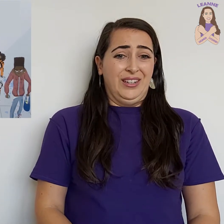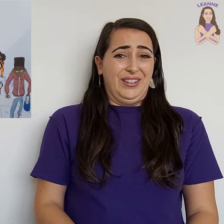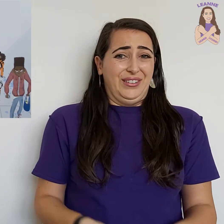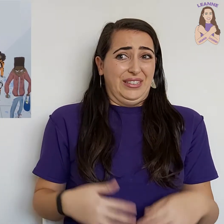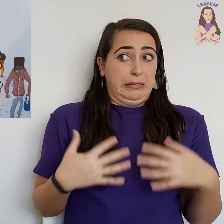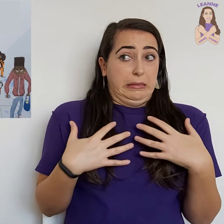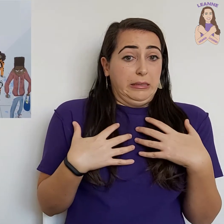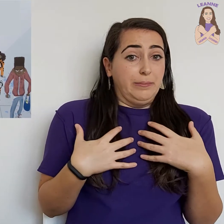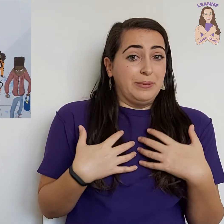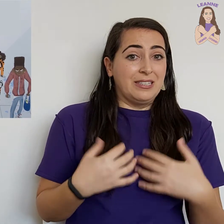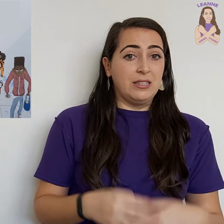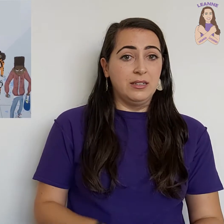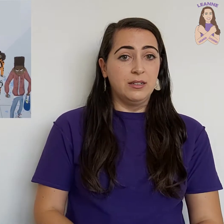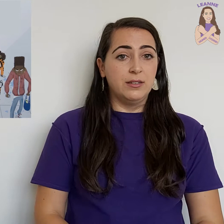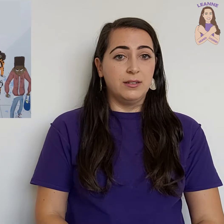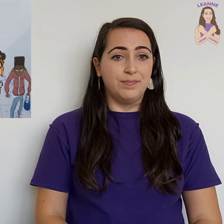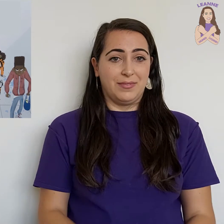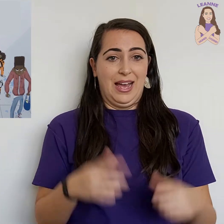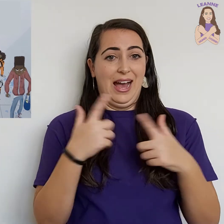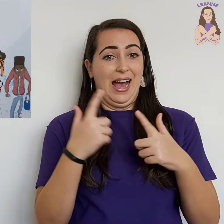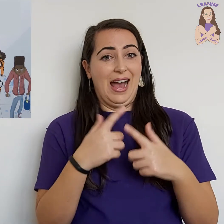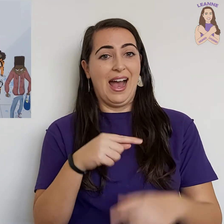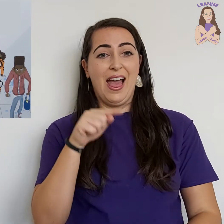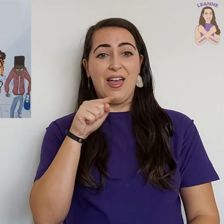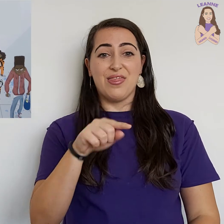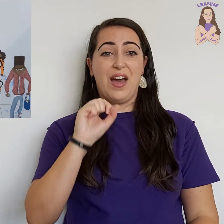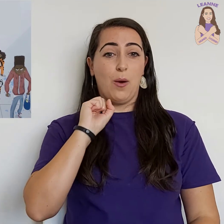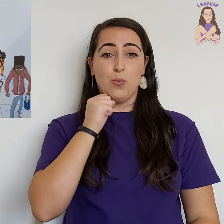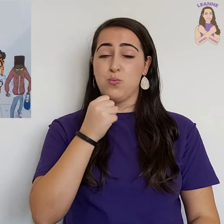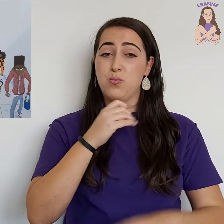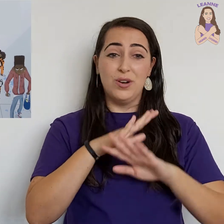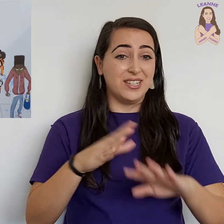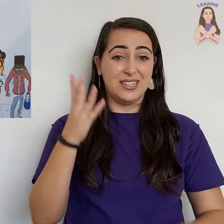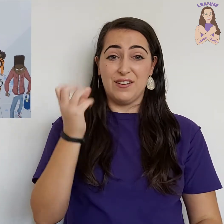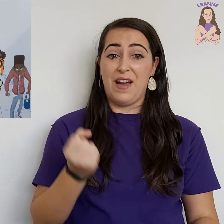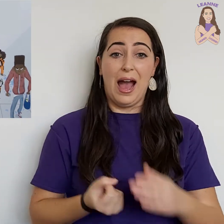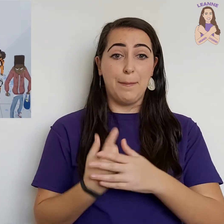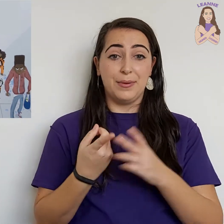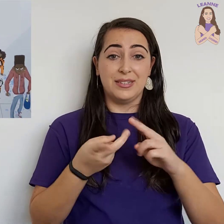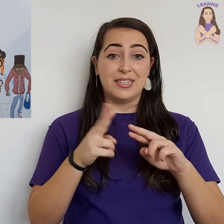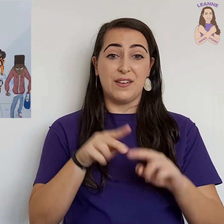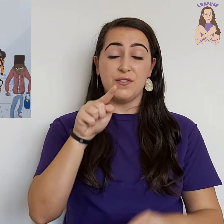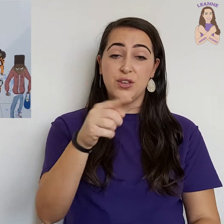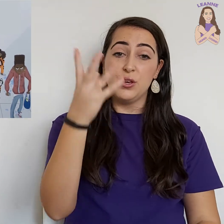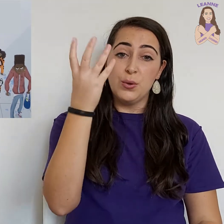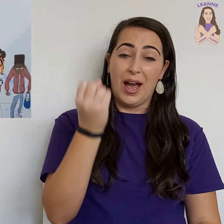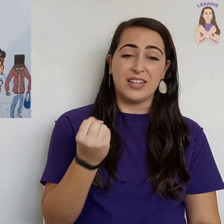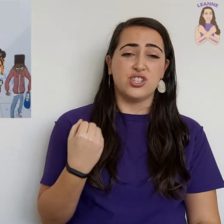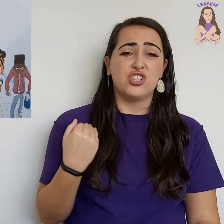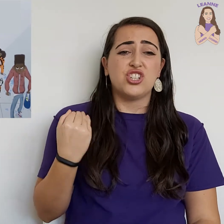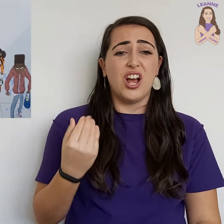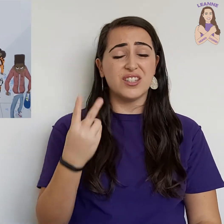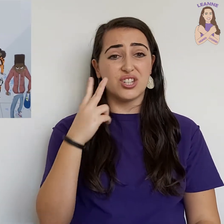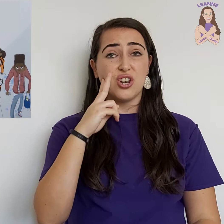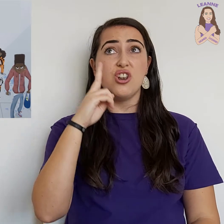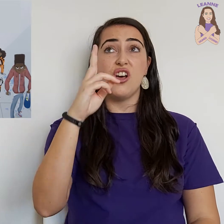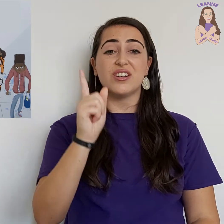Oops! Haha, that wouldn't have happened if you had just looked